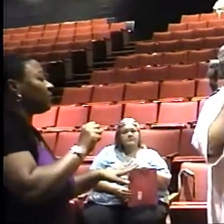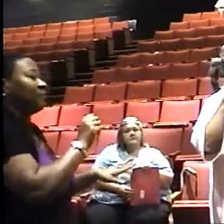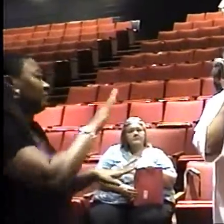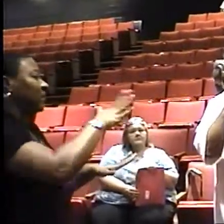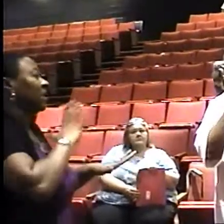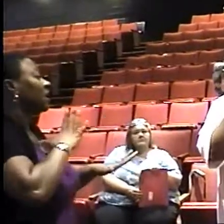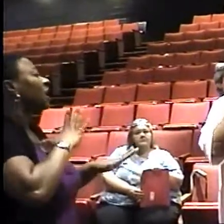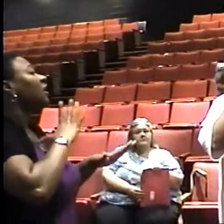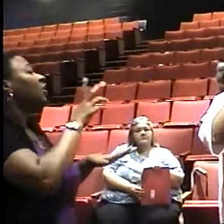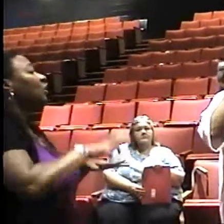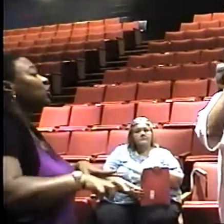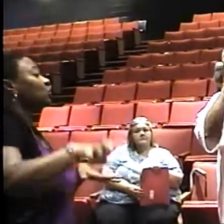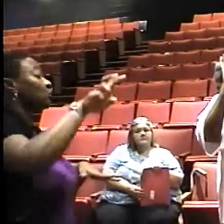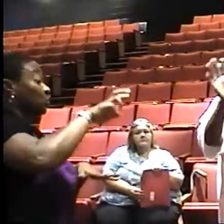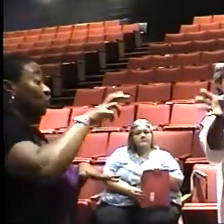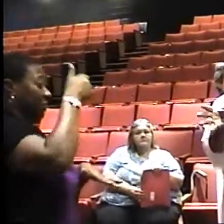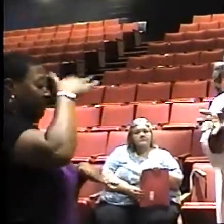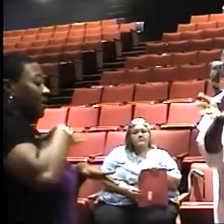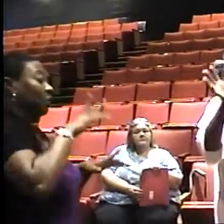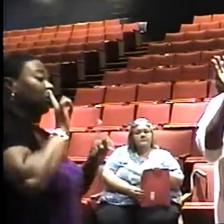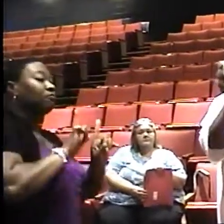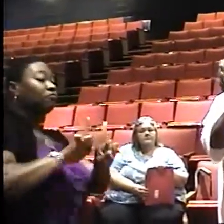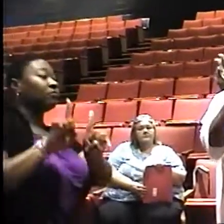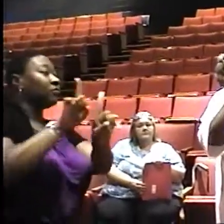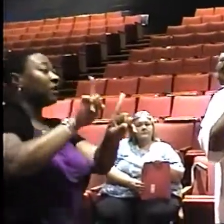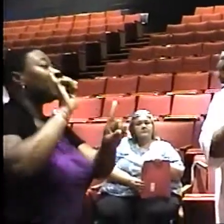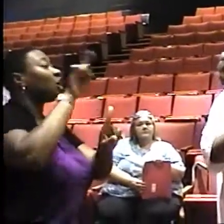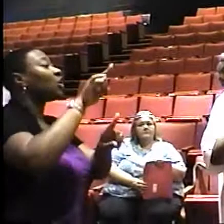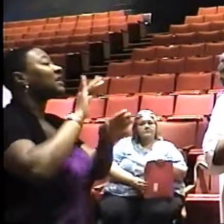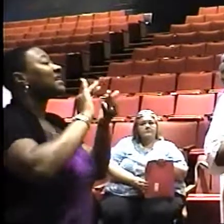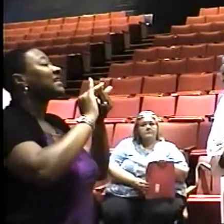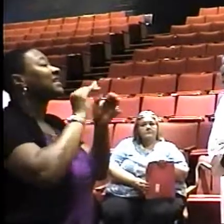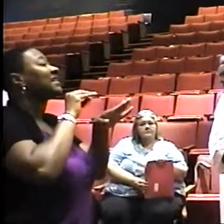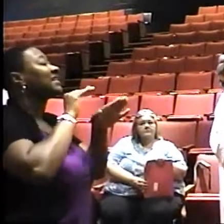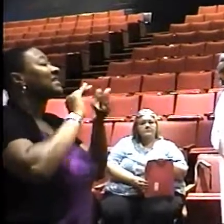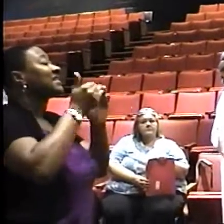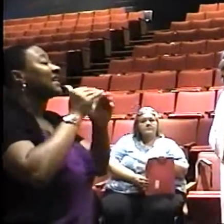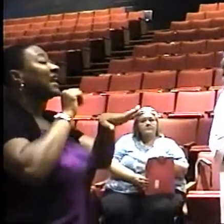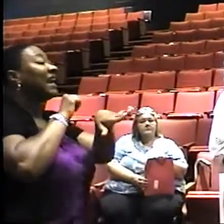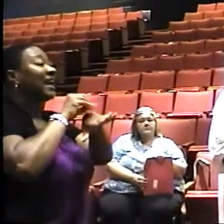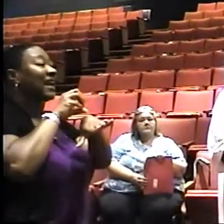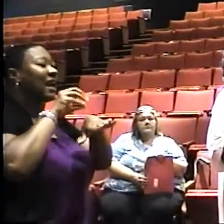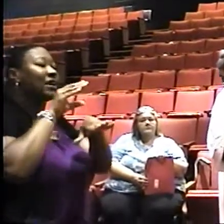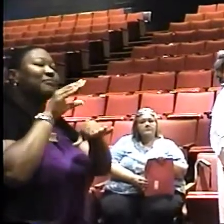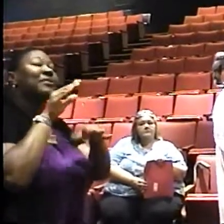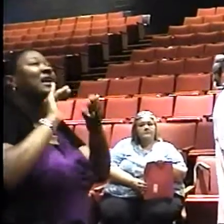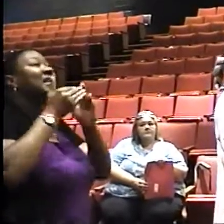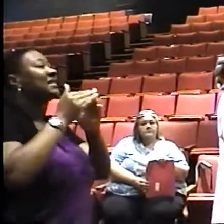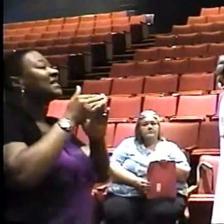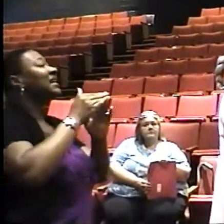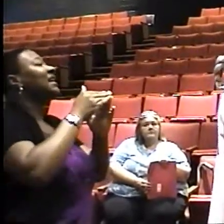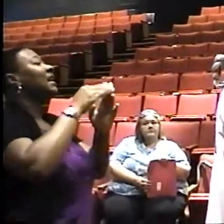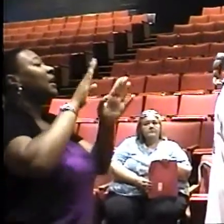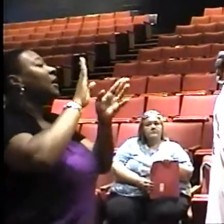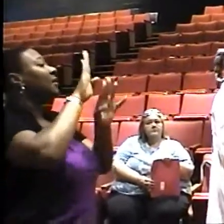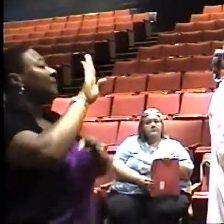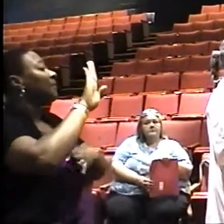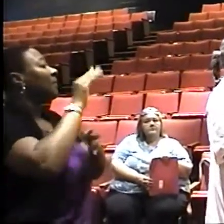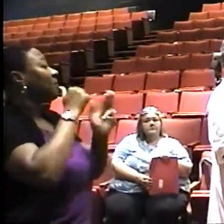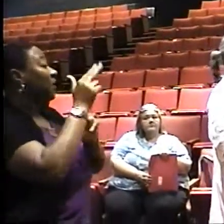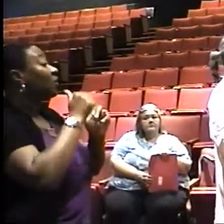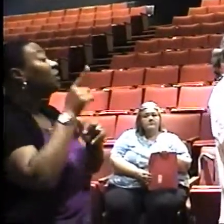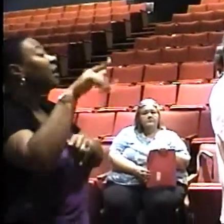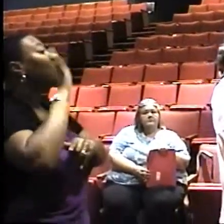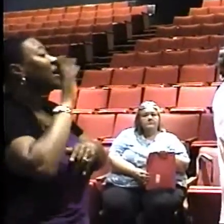he'll be able to go to the city county building in the auditorium and the people will have a town hall meeting.